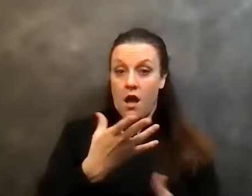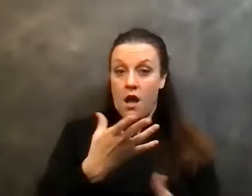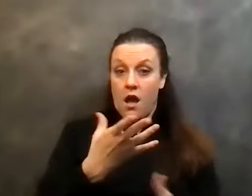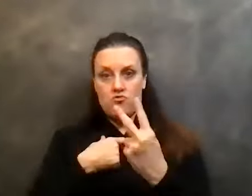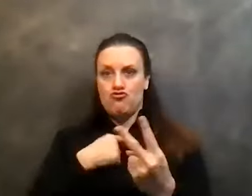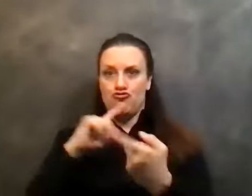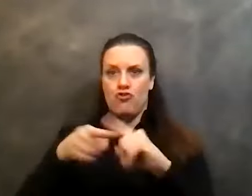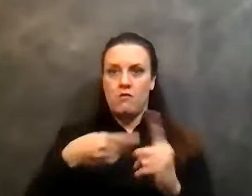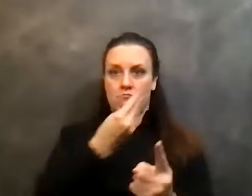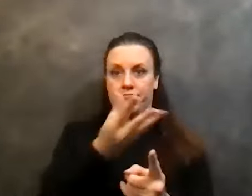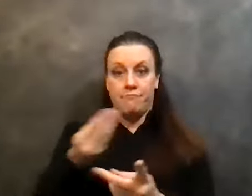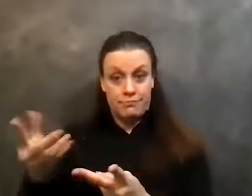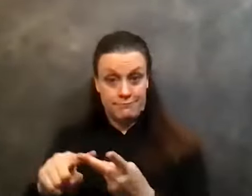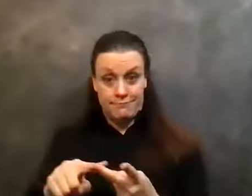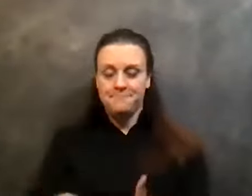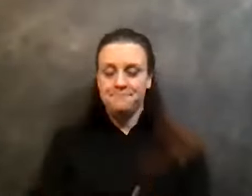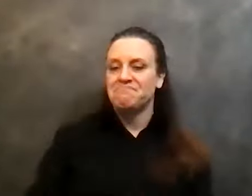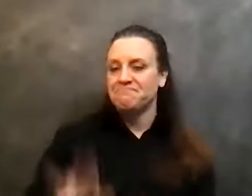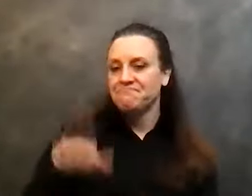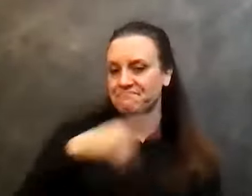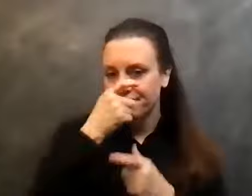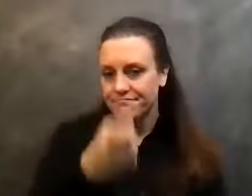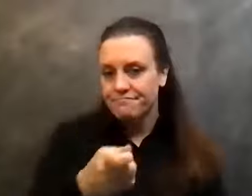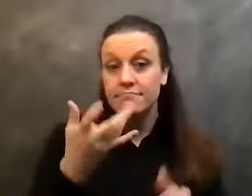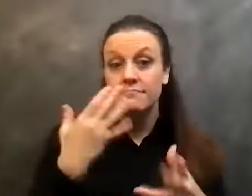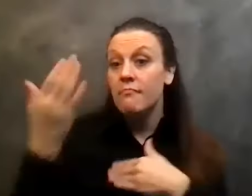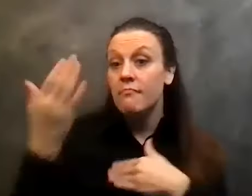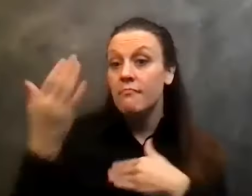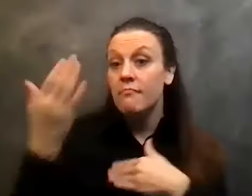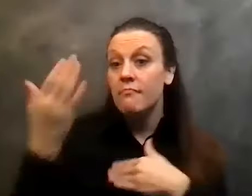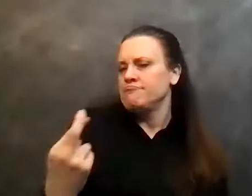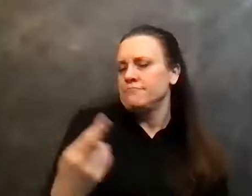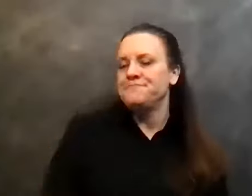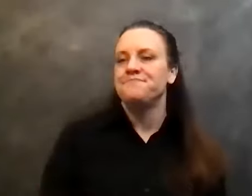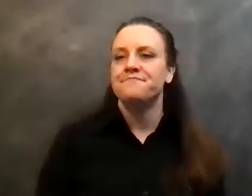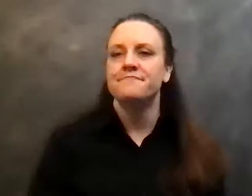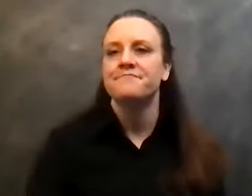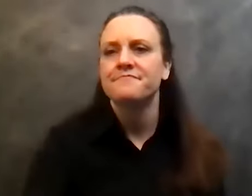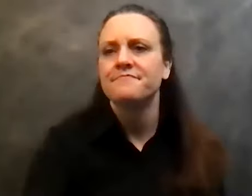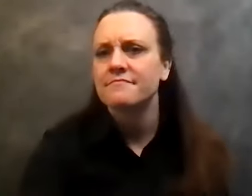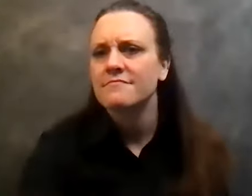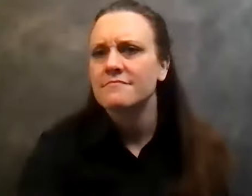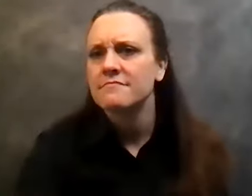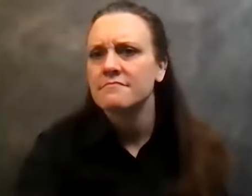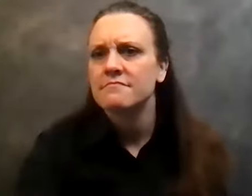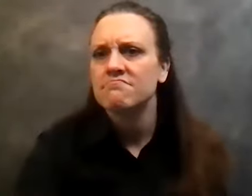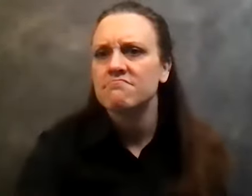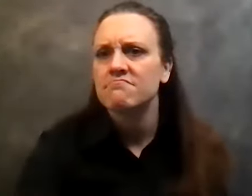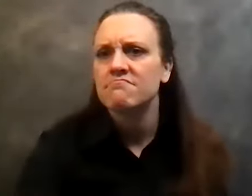had one. Now, the interesting thing about what happened with my two friends were, they drank like probably normal people